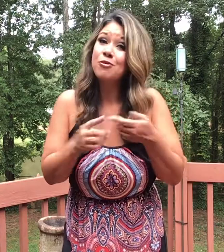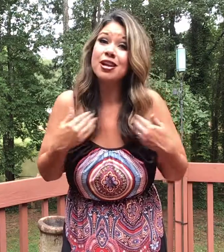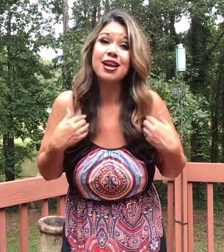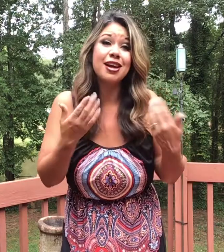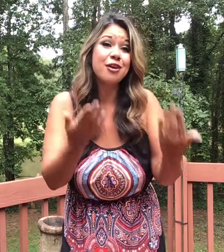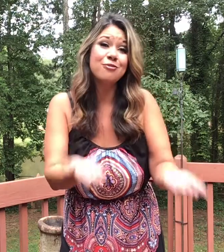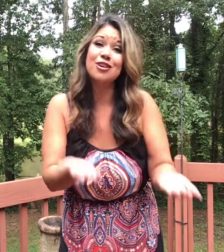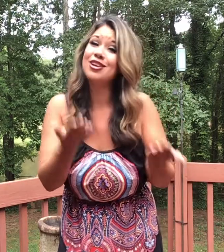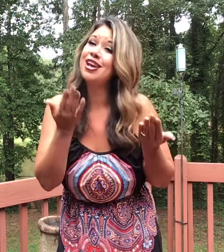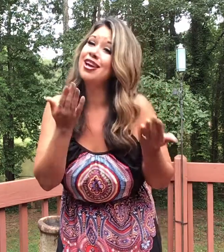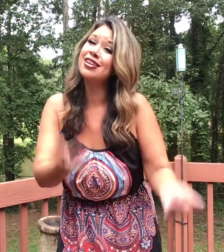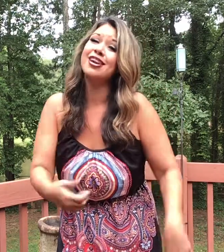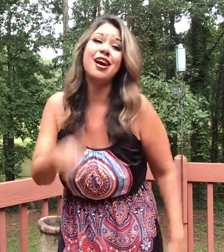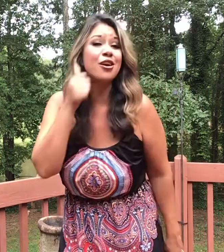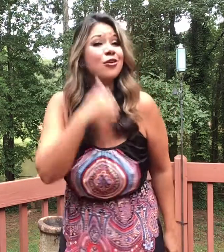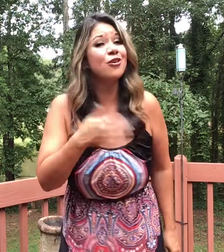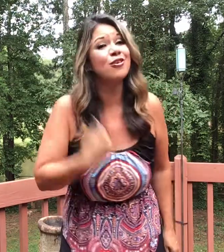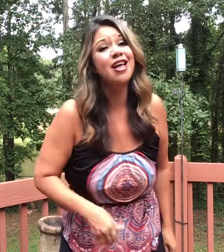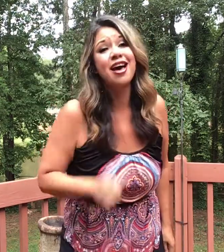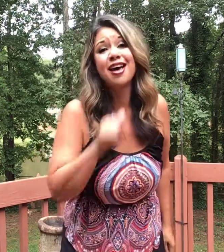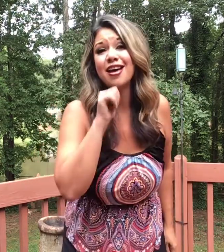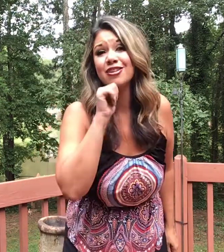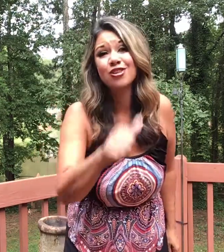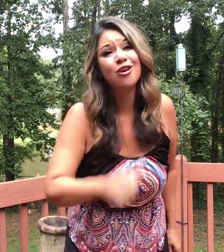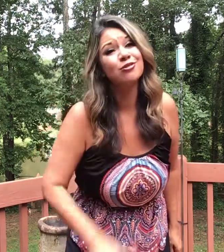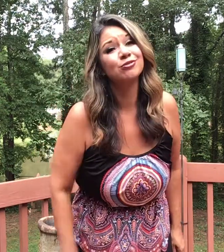when I got what I got, girl, I don't.